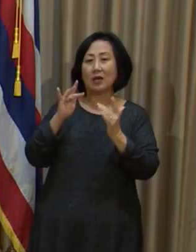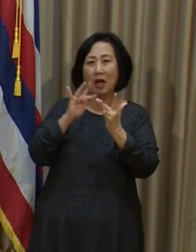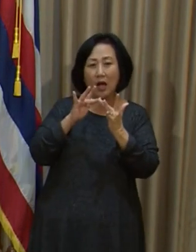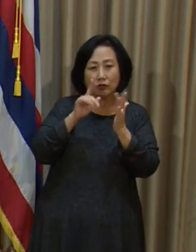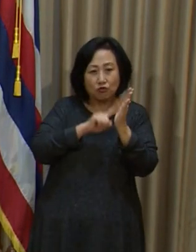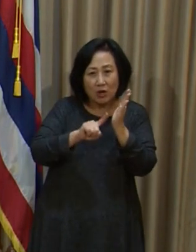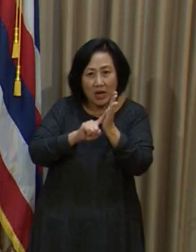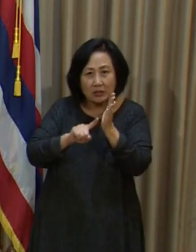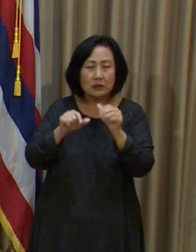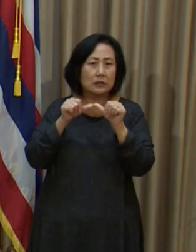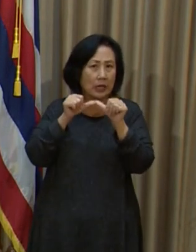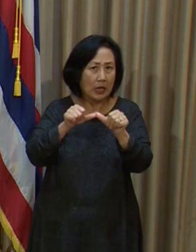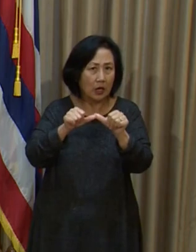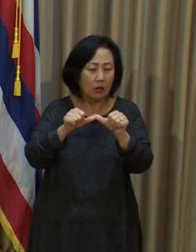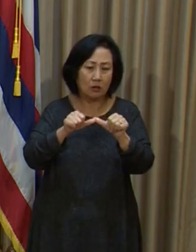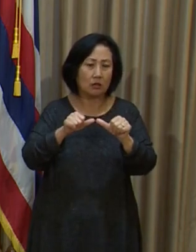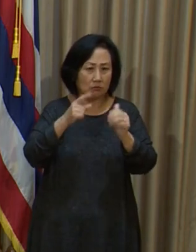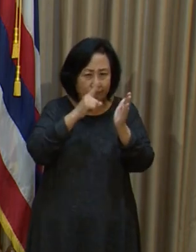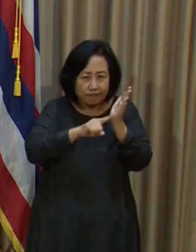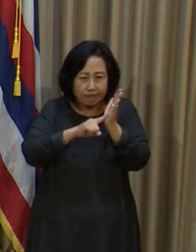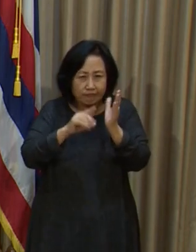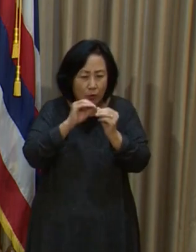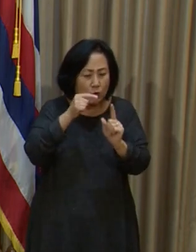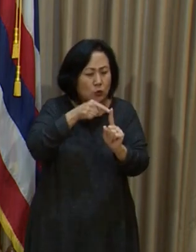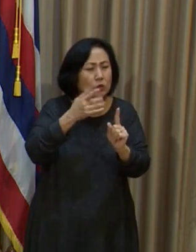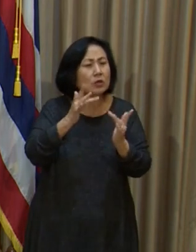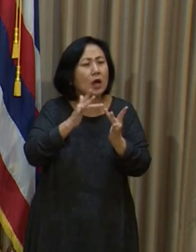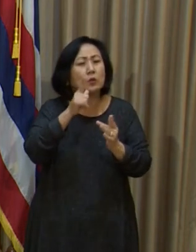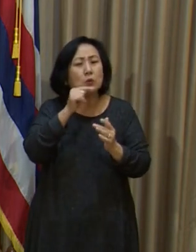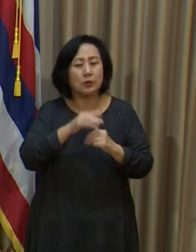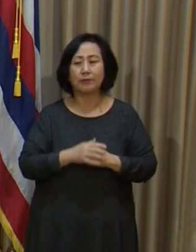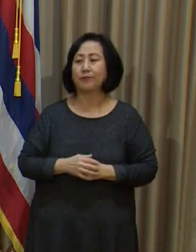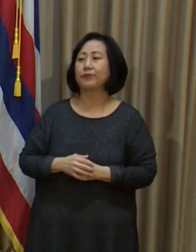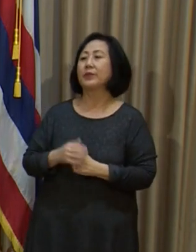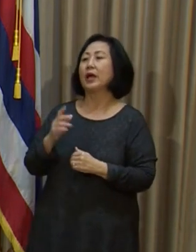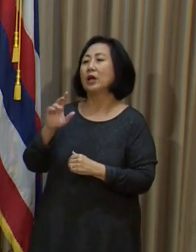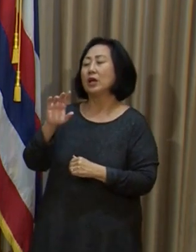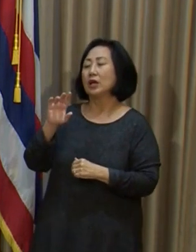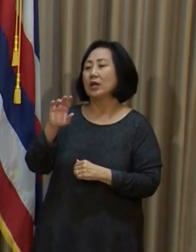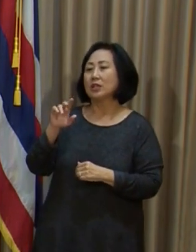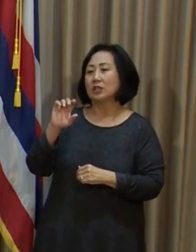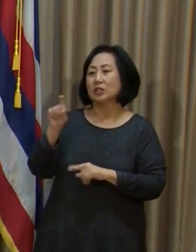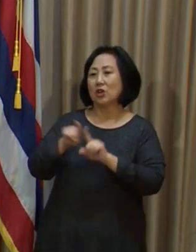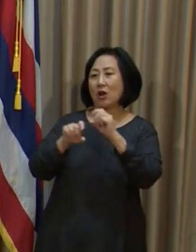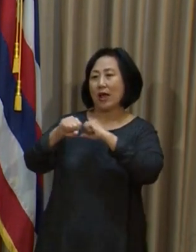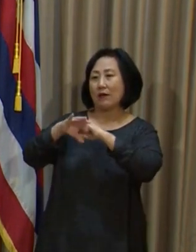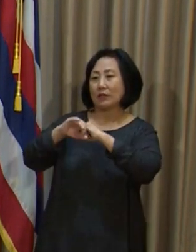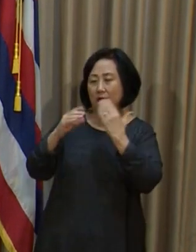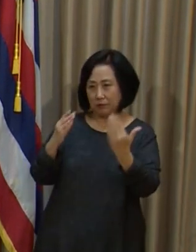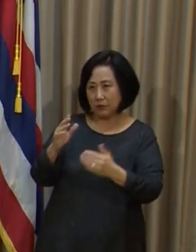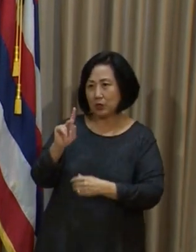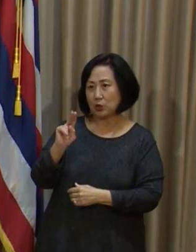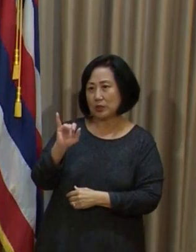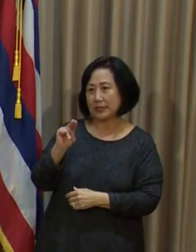investigation is ongoing. Thank you very much, Dr. Kimball. Kristen Consilio, Star Advertiser. Kristen.